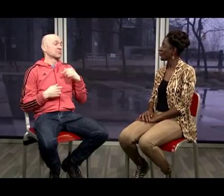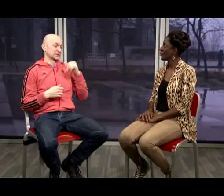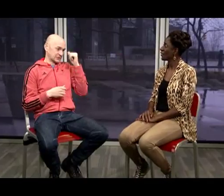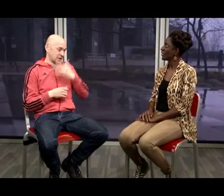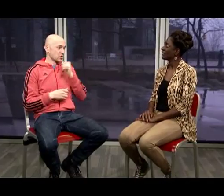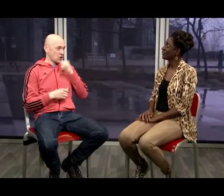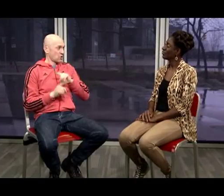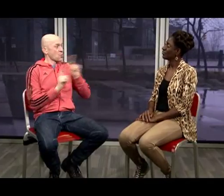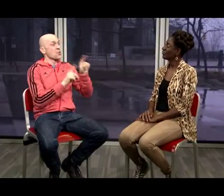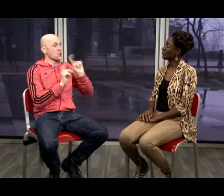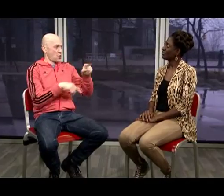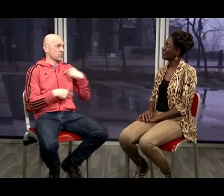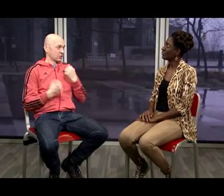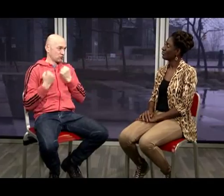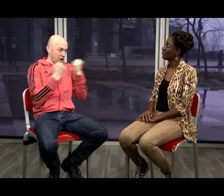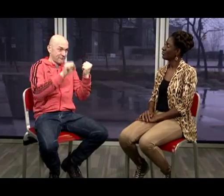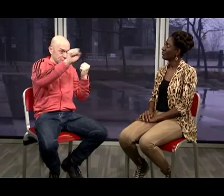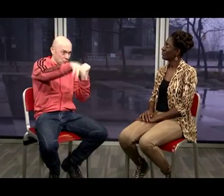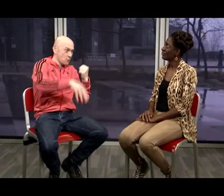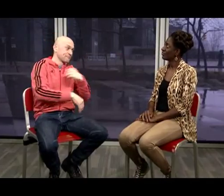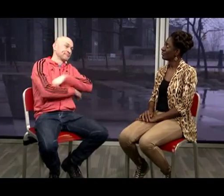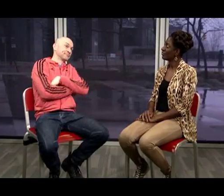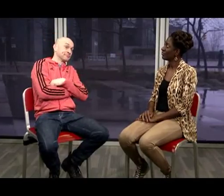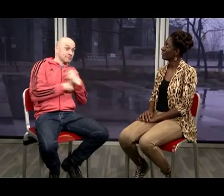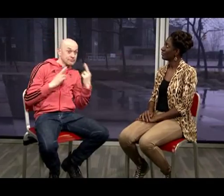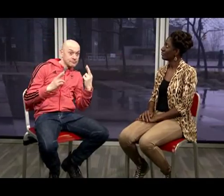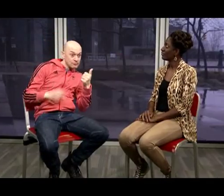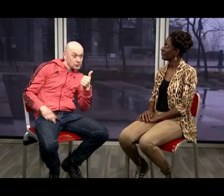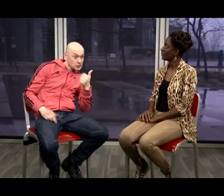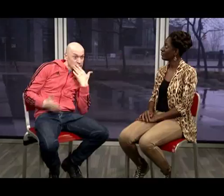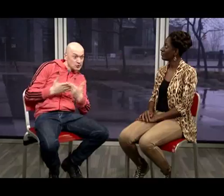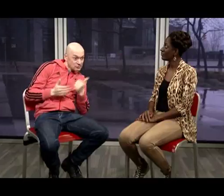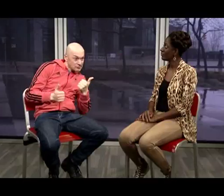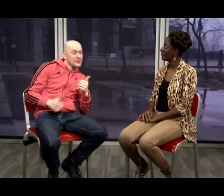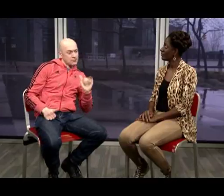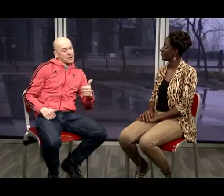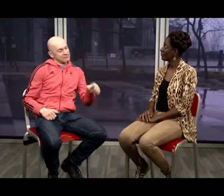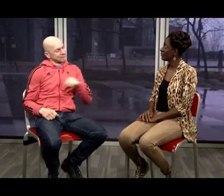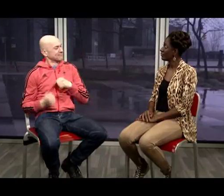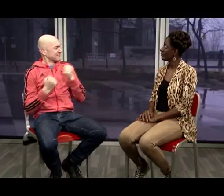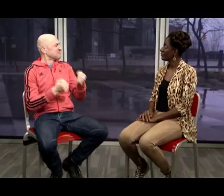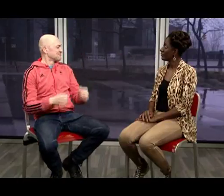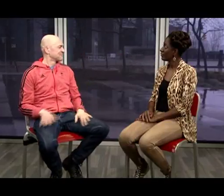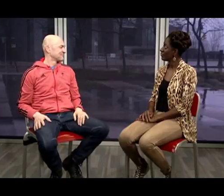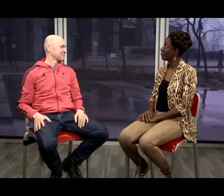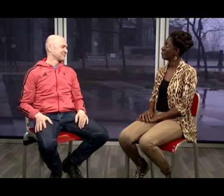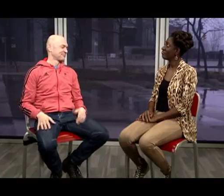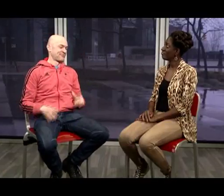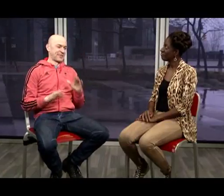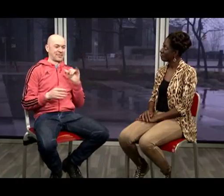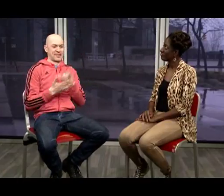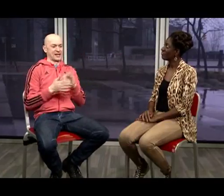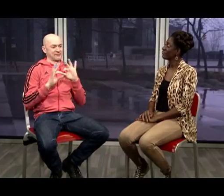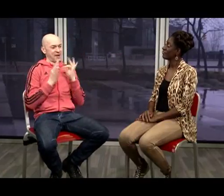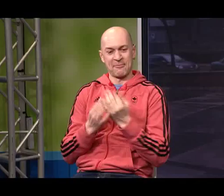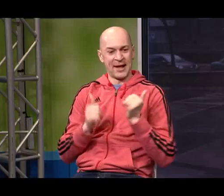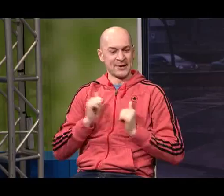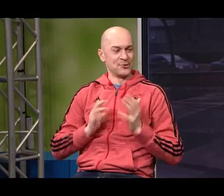And I encourage them to audition for TV shows And I have attended And made sure they had family